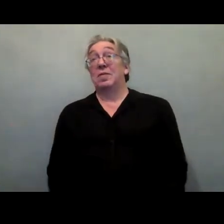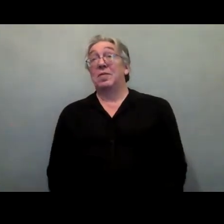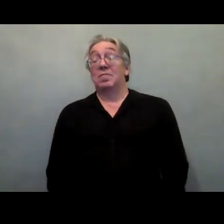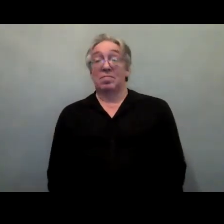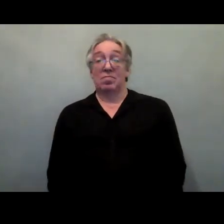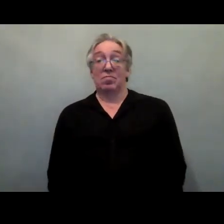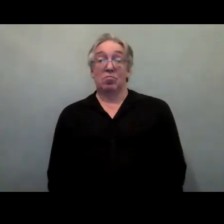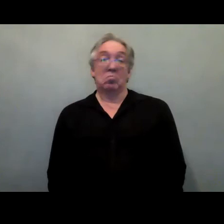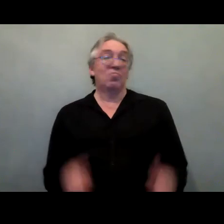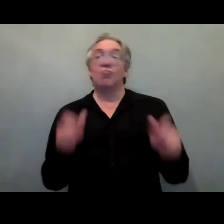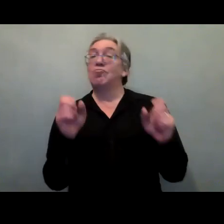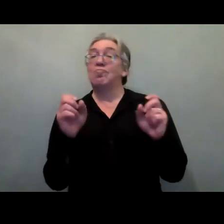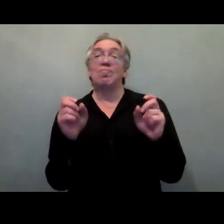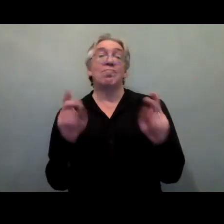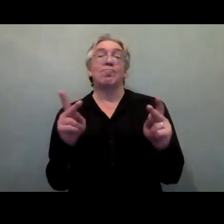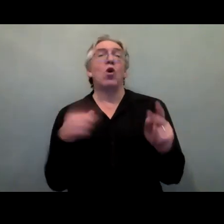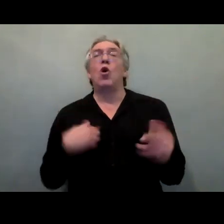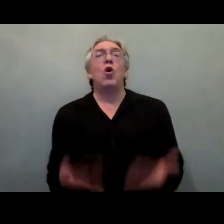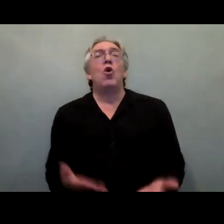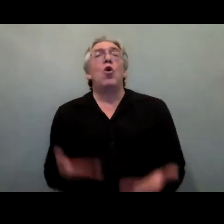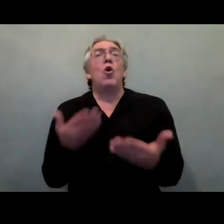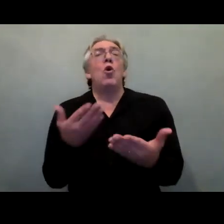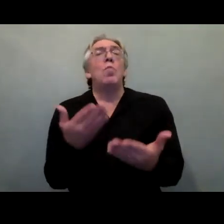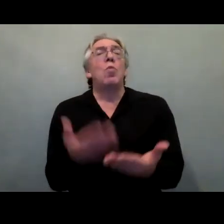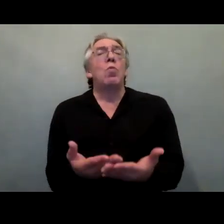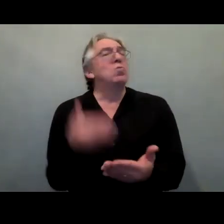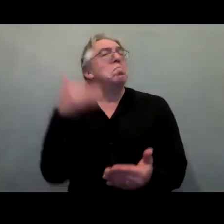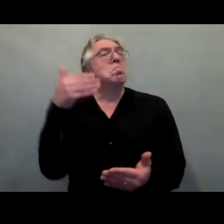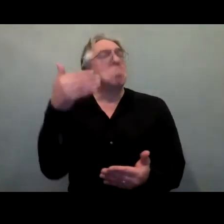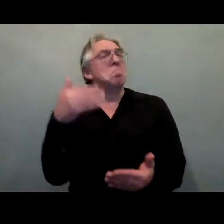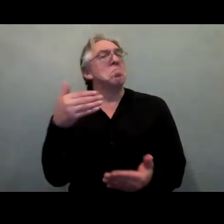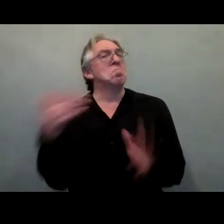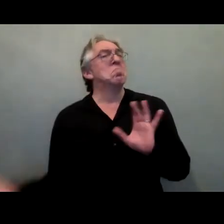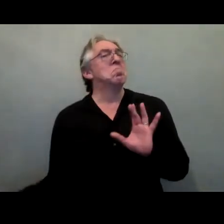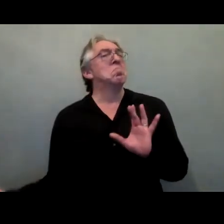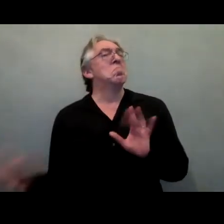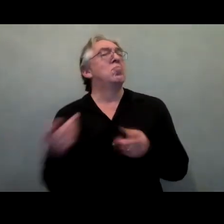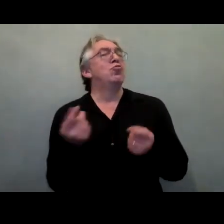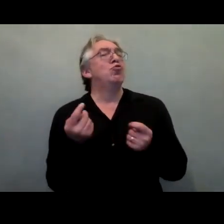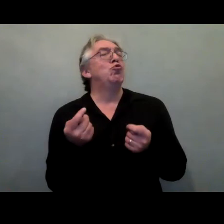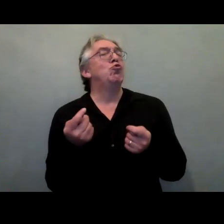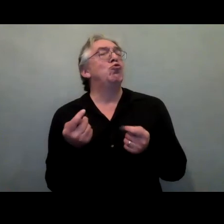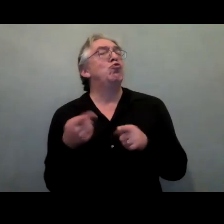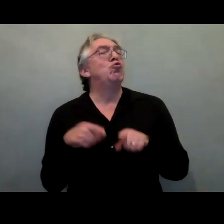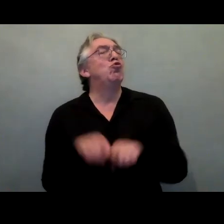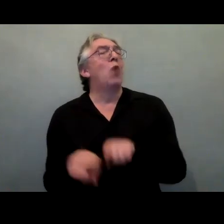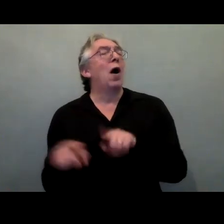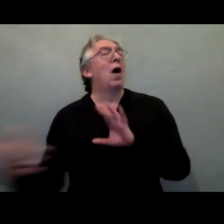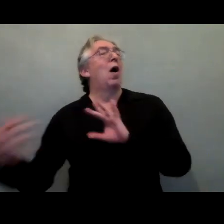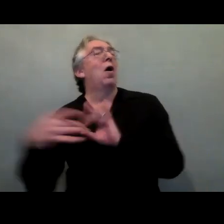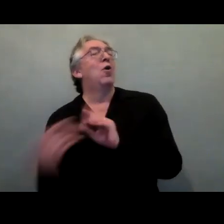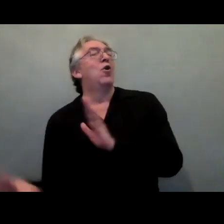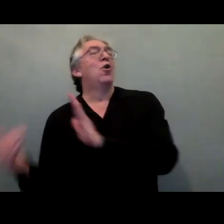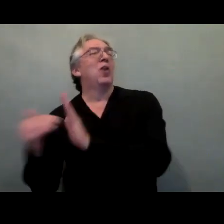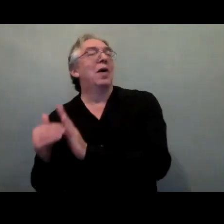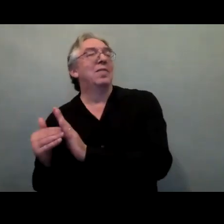Okay, I'm going to suggest that we come back to Jose. I think we have a good starting point when he rejoined us